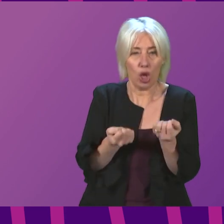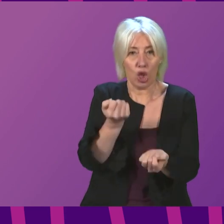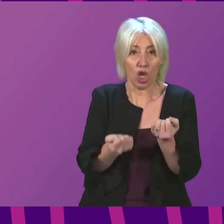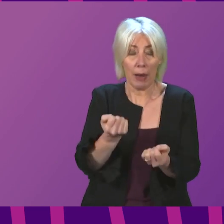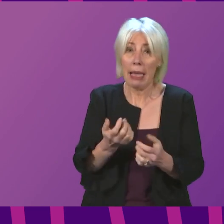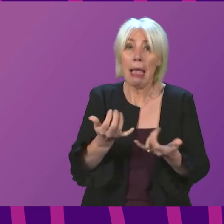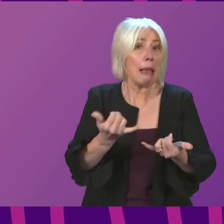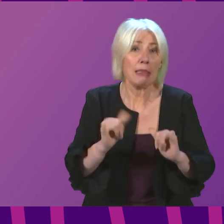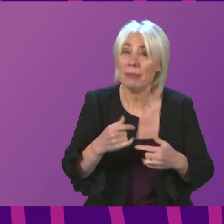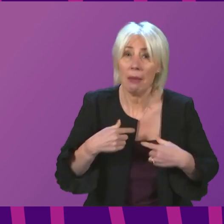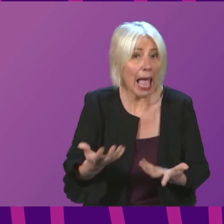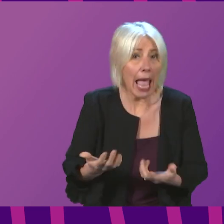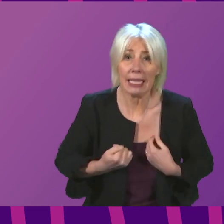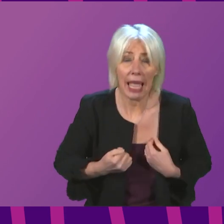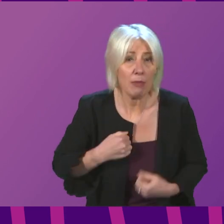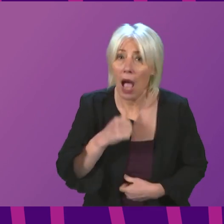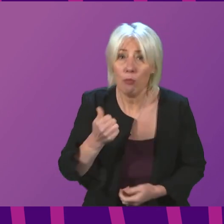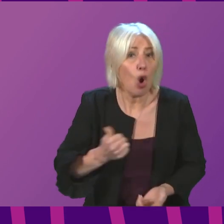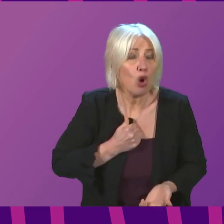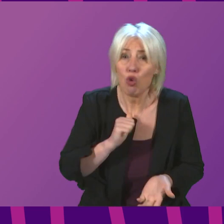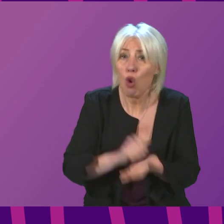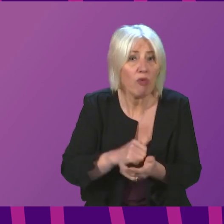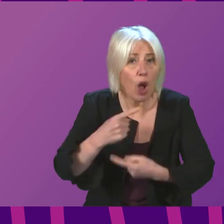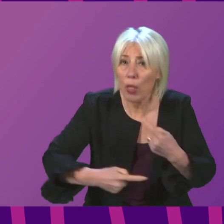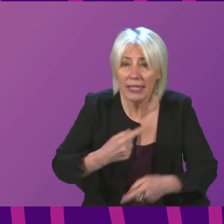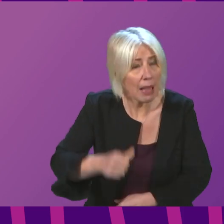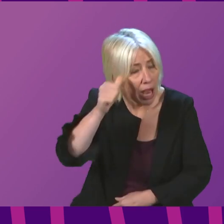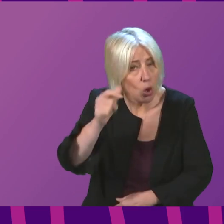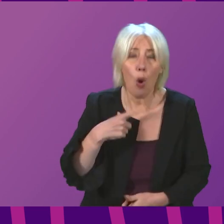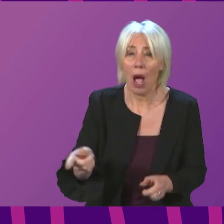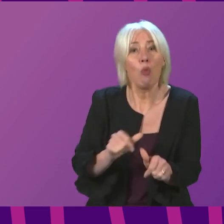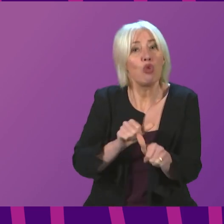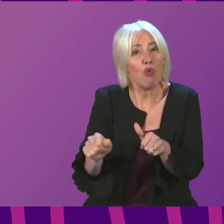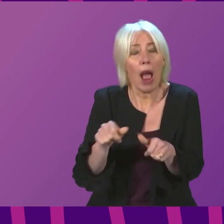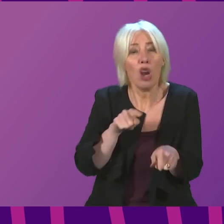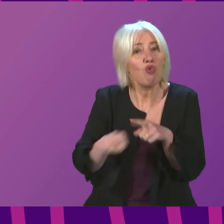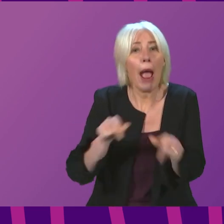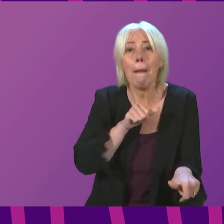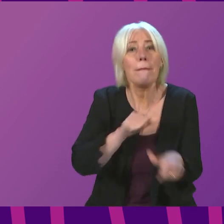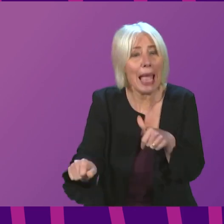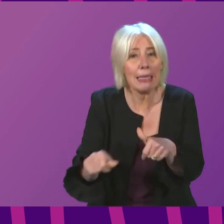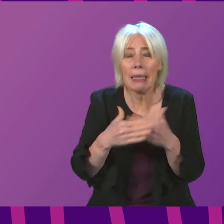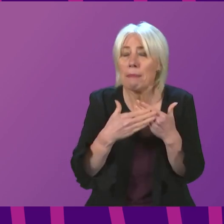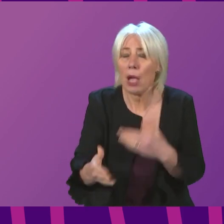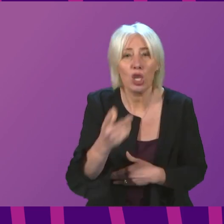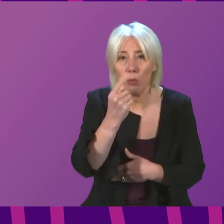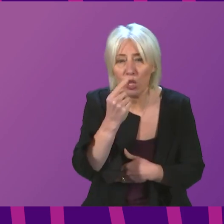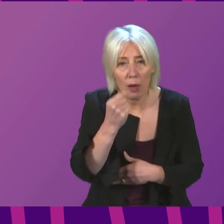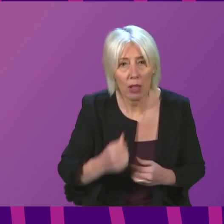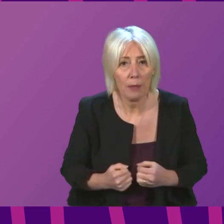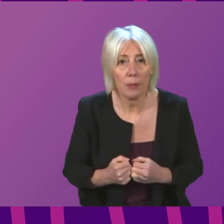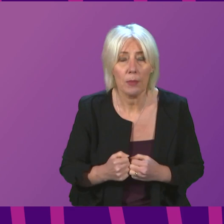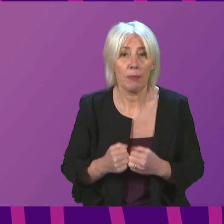occasions, I accept we will not always get absolutely right, but we try our best to get that as right as possible. I come back to